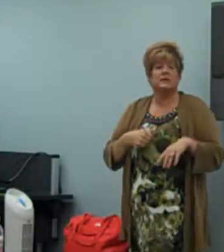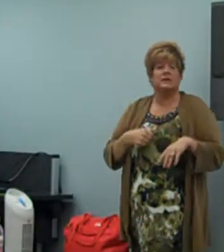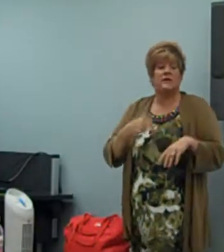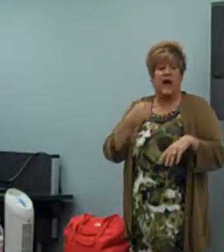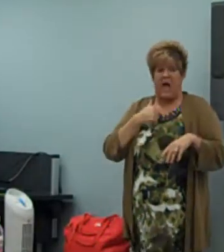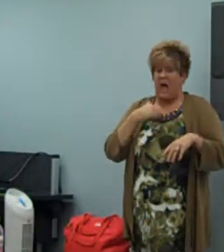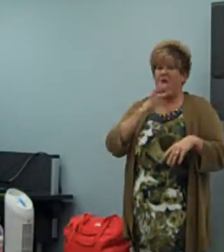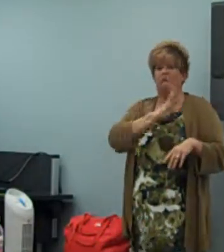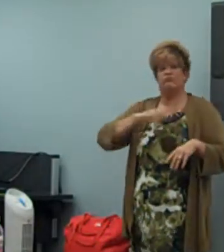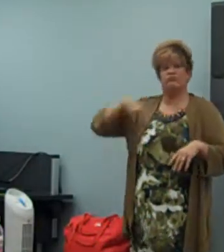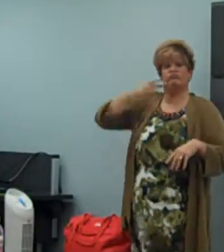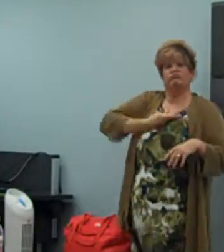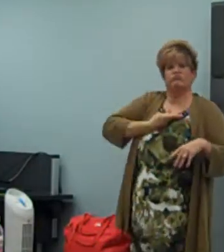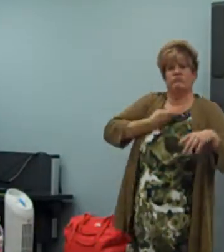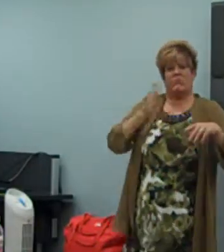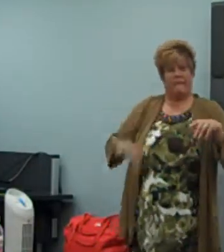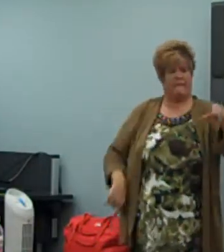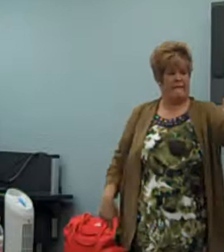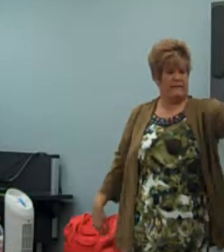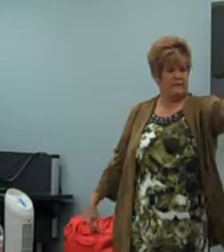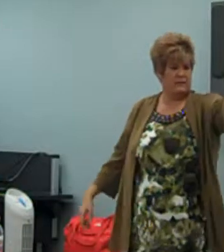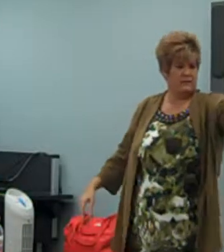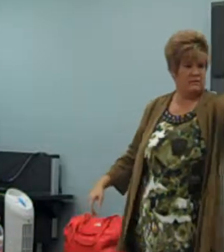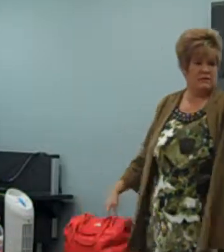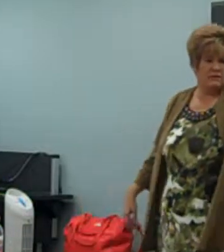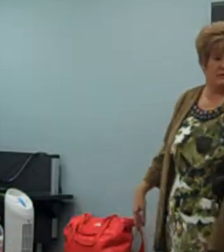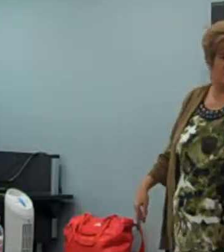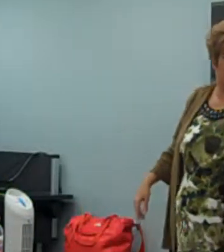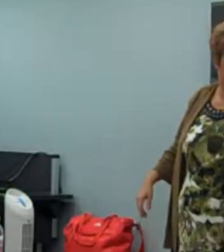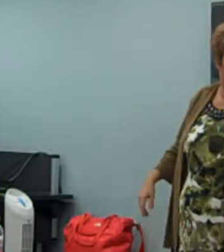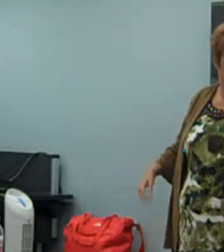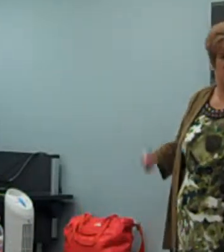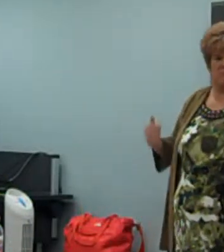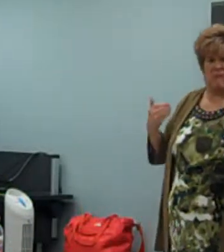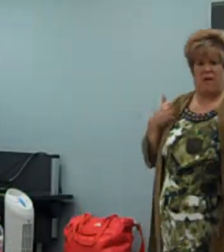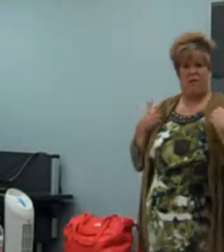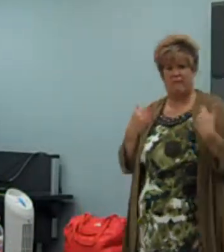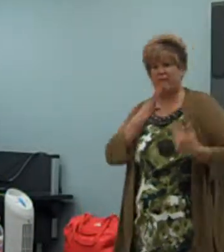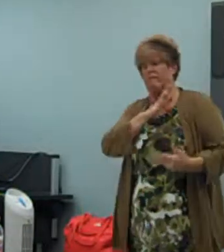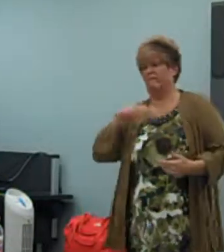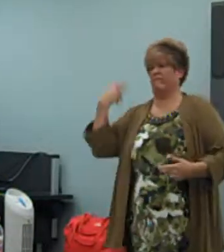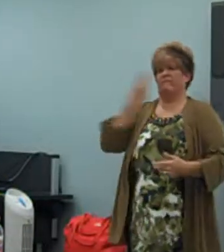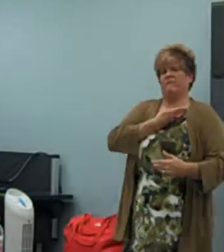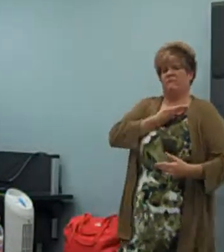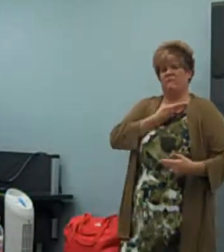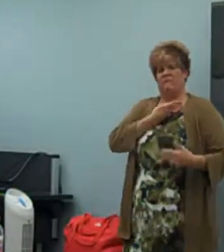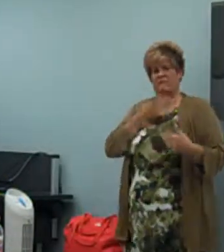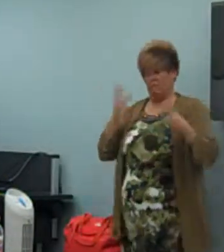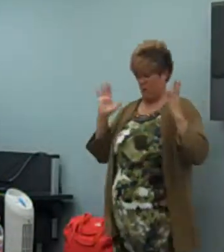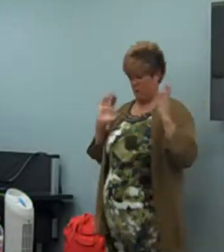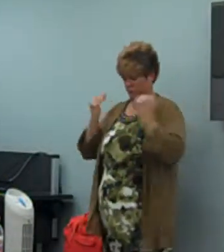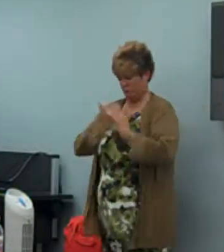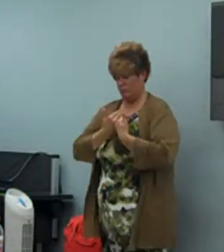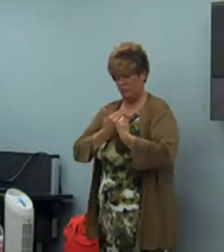you know. Sometimes I'll wear things, for example, like a scarf like that, like,